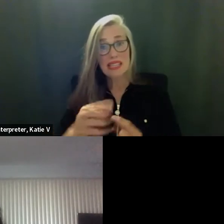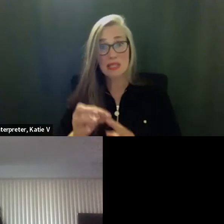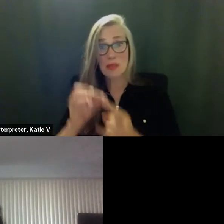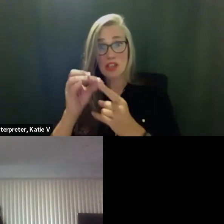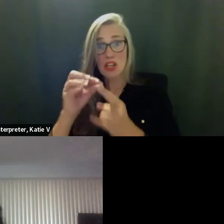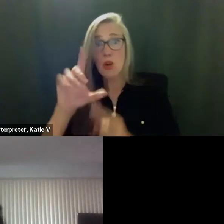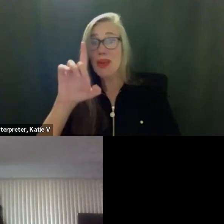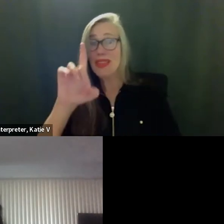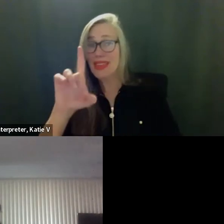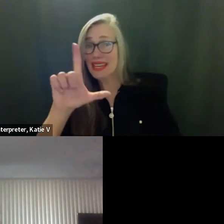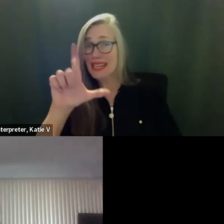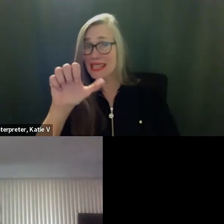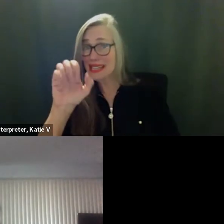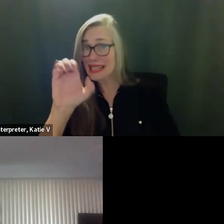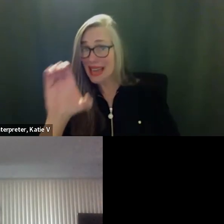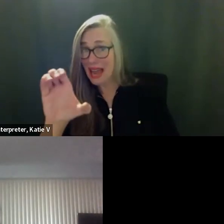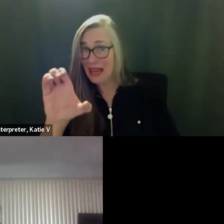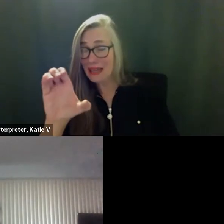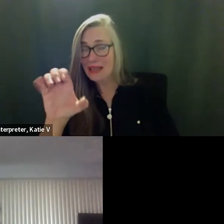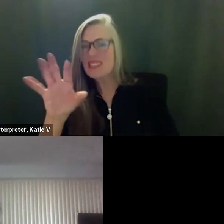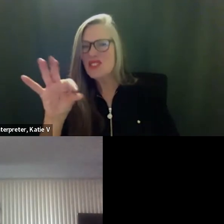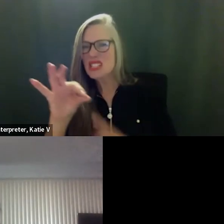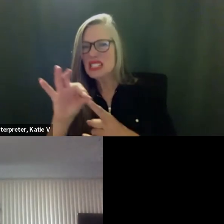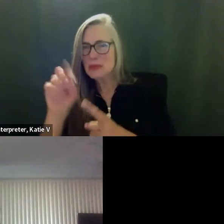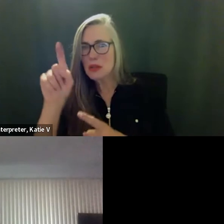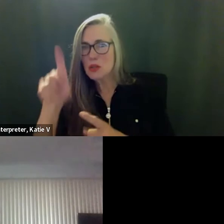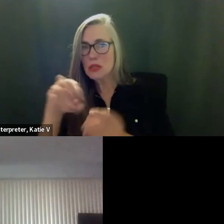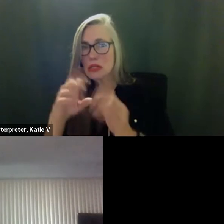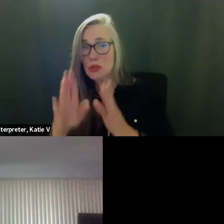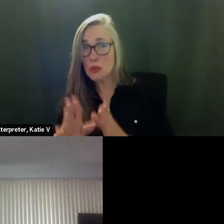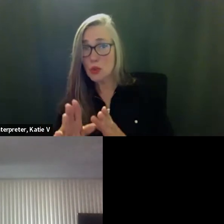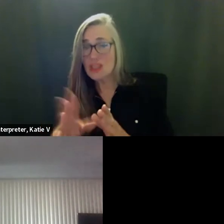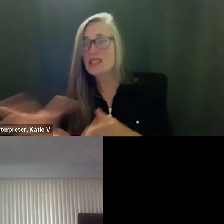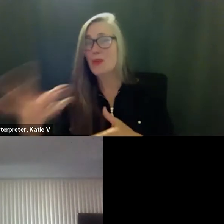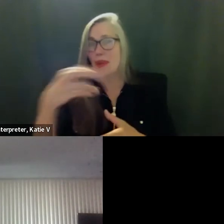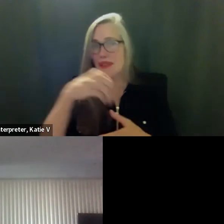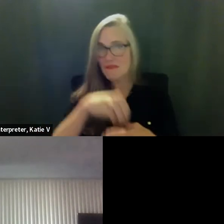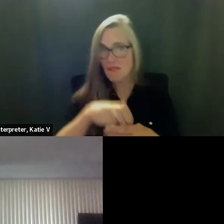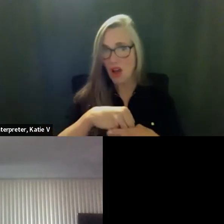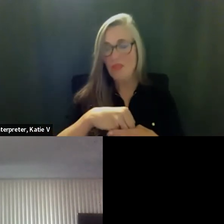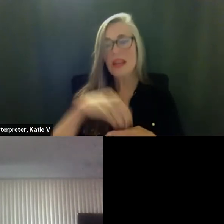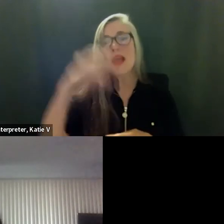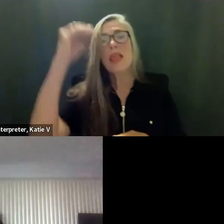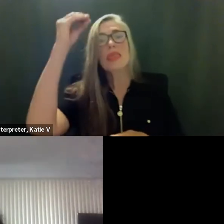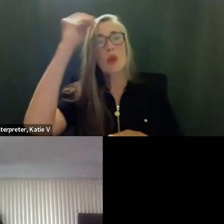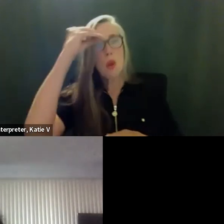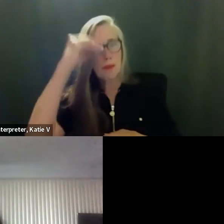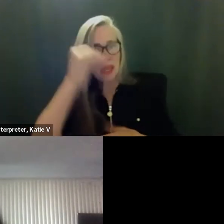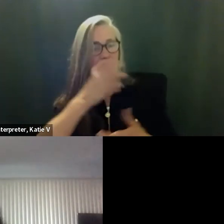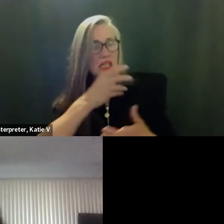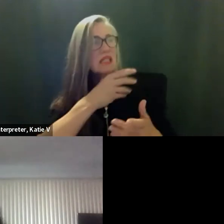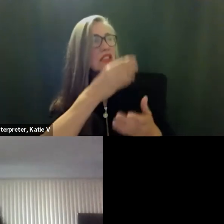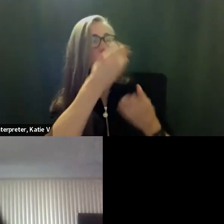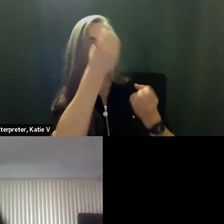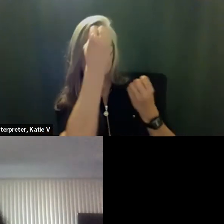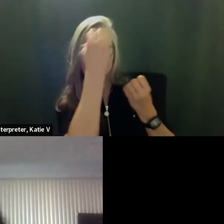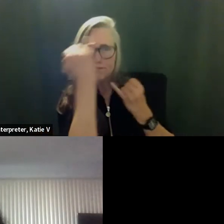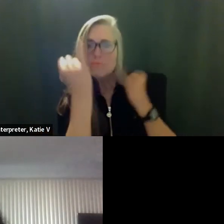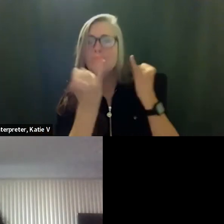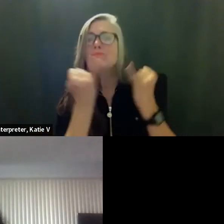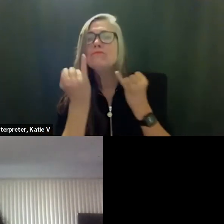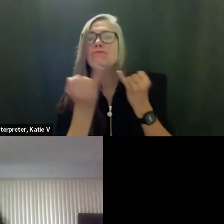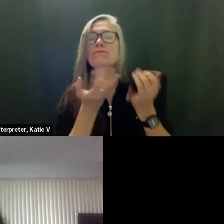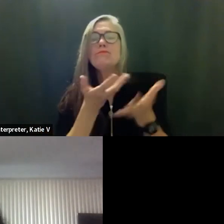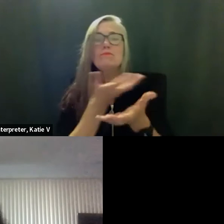so the thing that we really saw that we that would serve the greatest need with those students was just